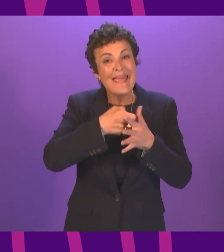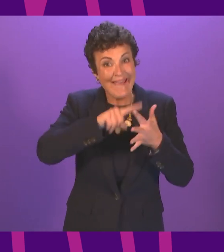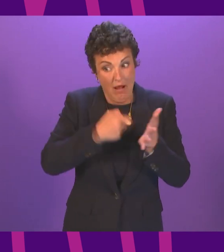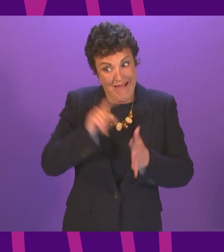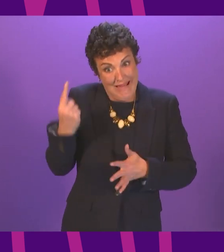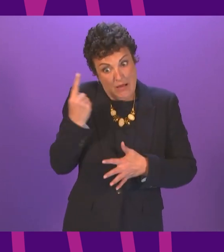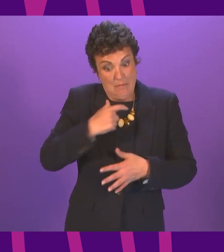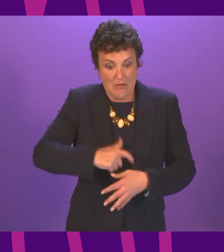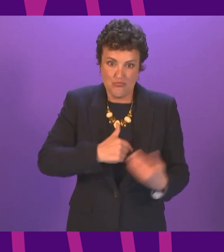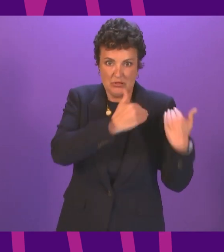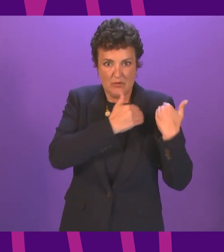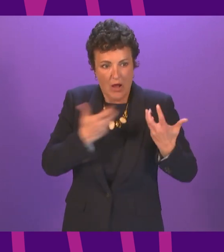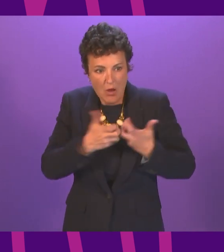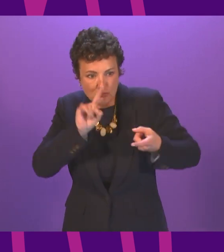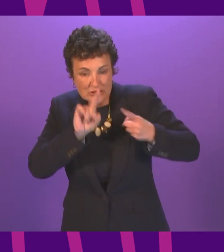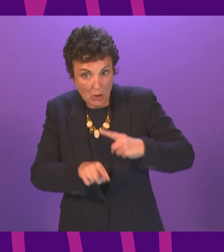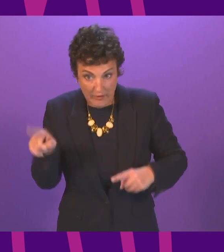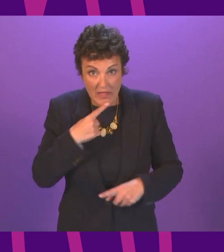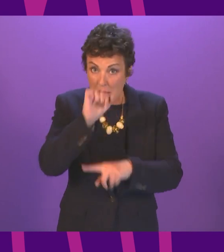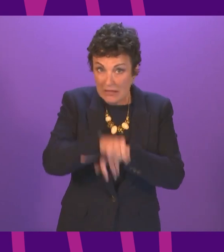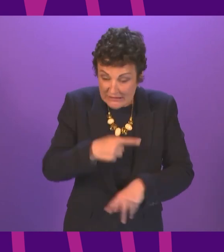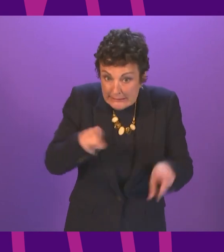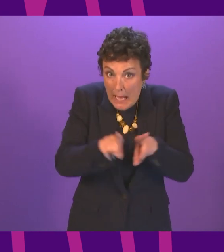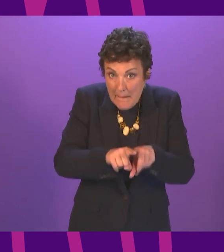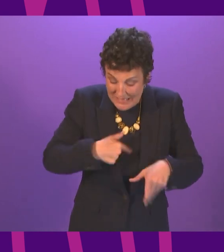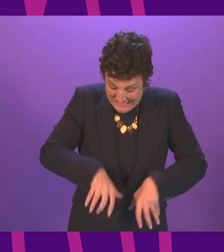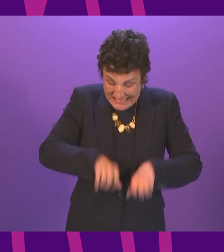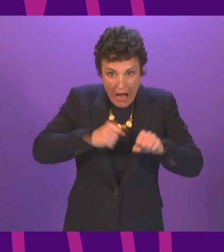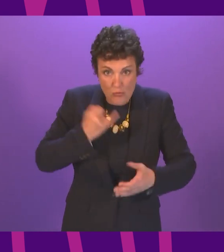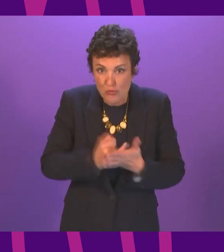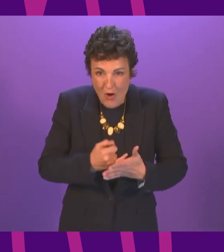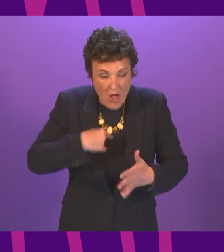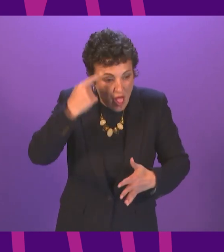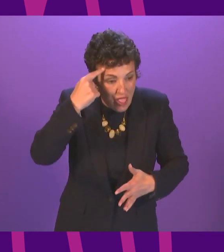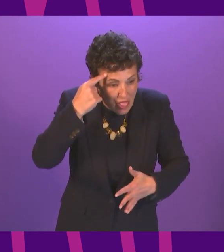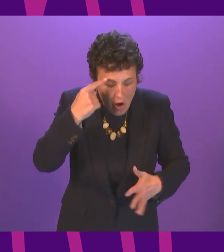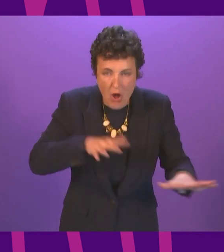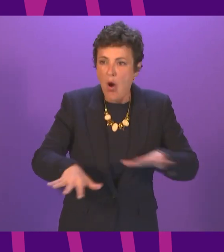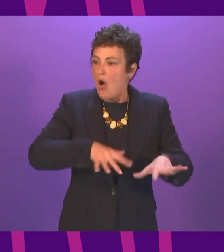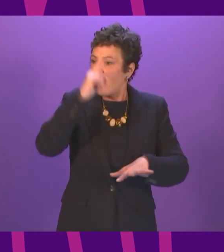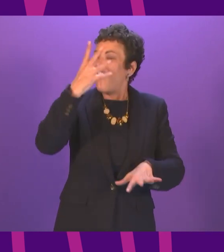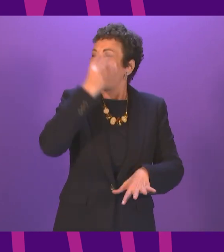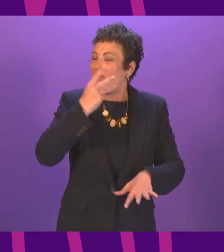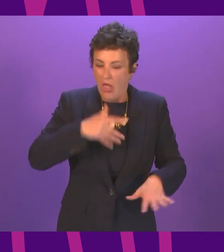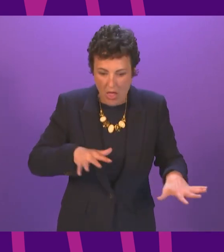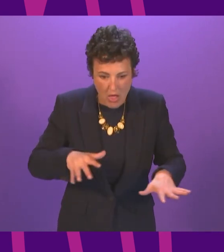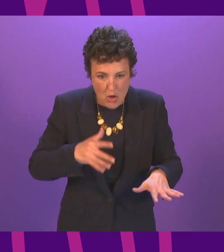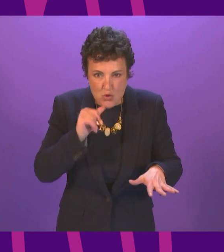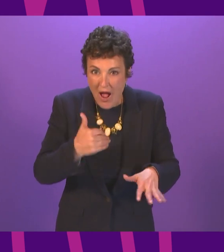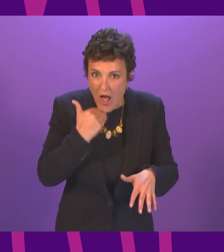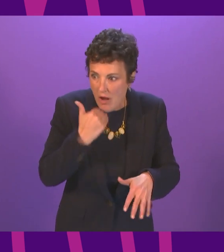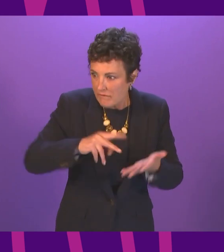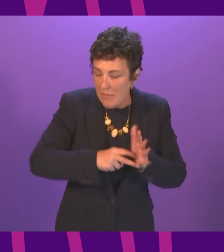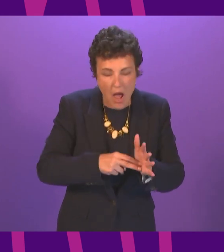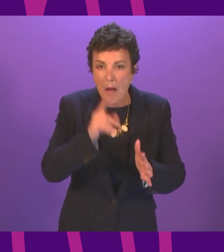response to the virus they admitted that they got it wrong early on as well they were caught on the hot they didn't have adequate